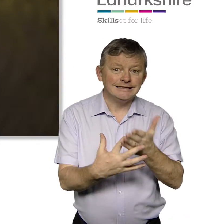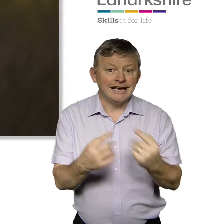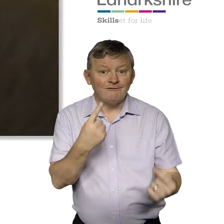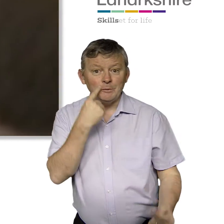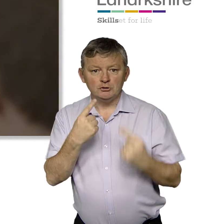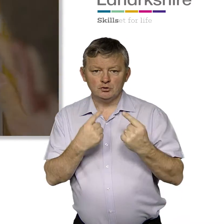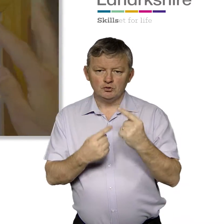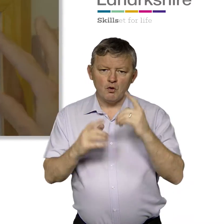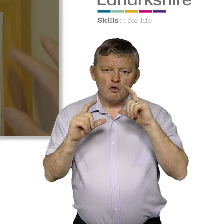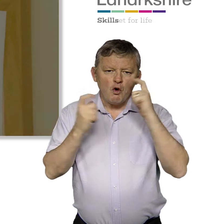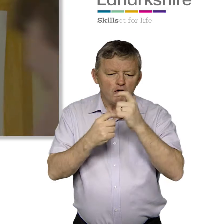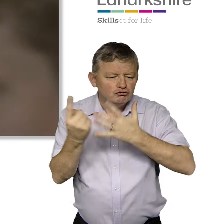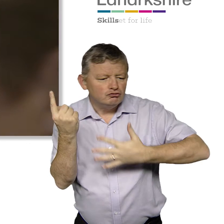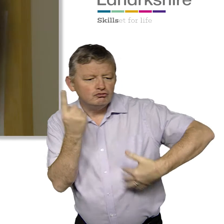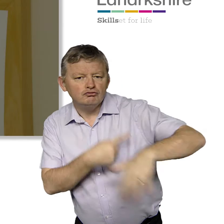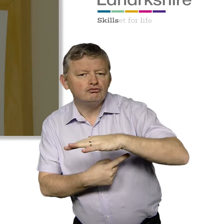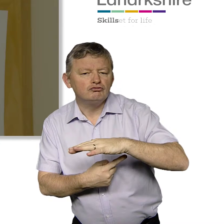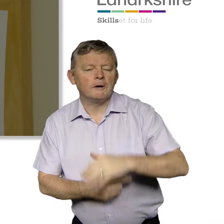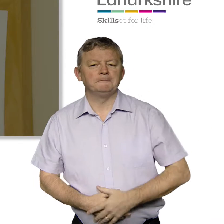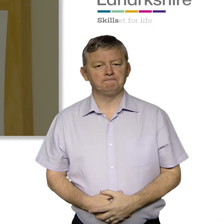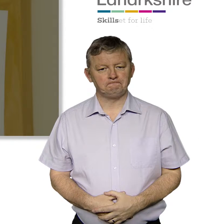Access to information within the college campus